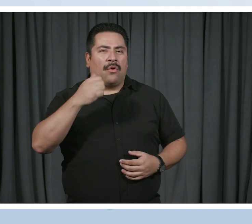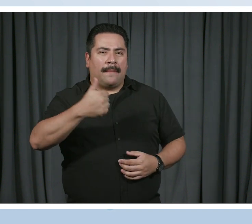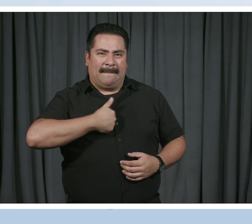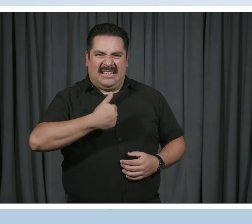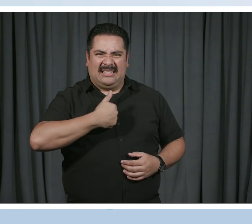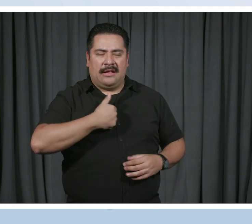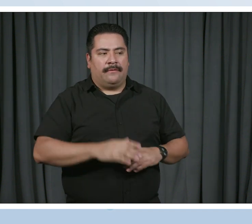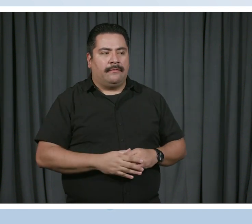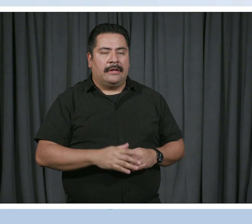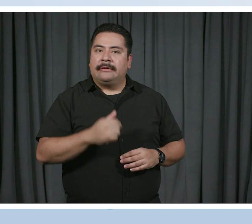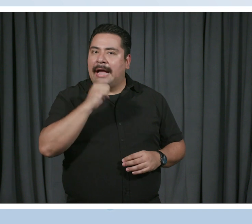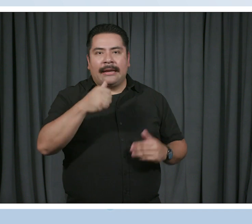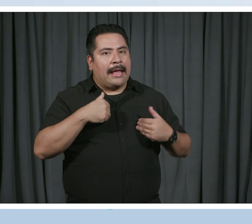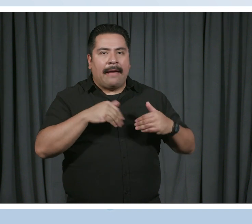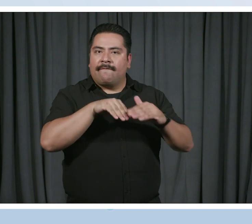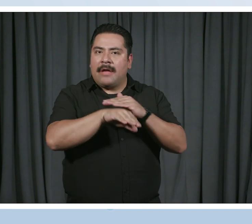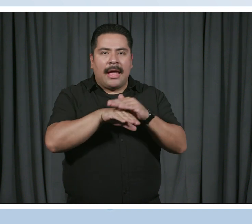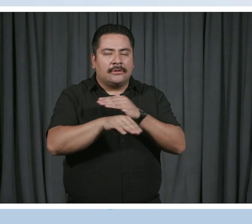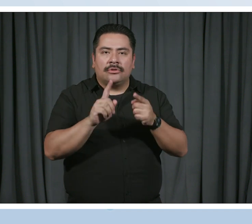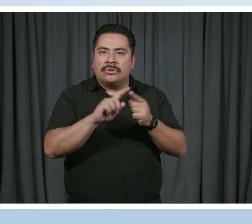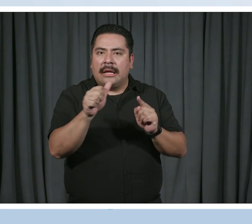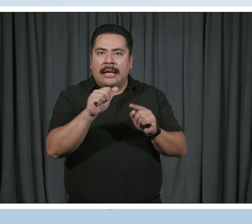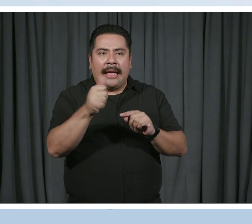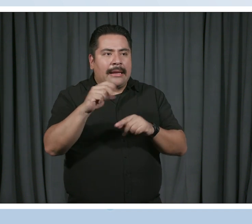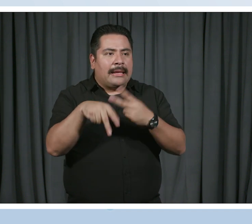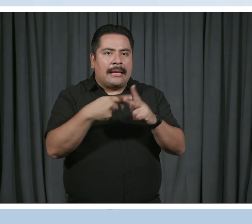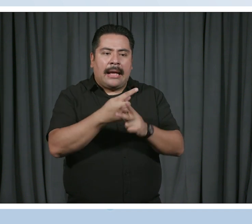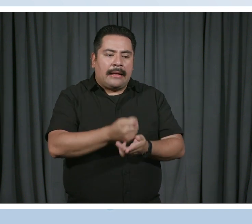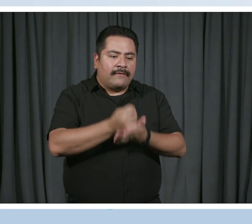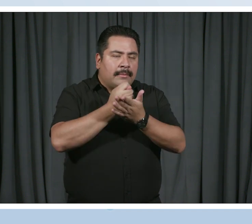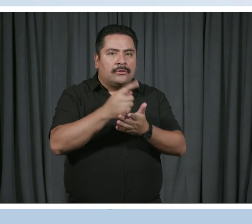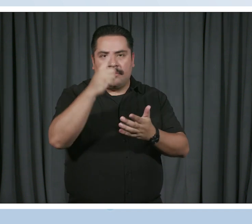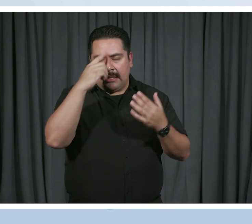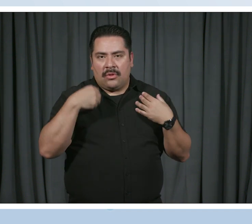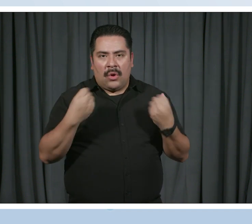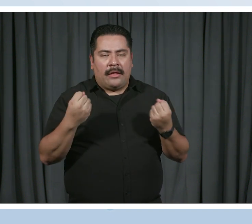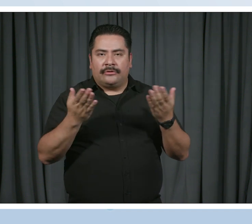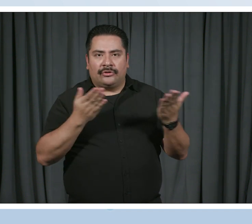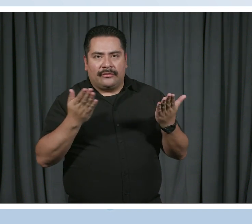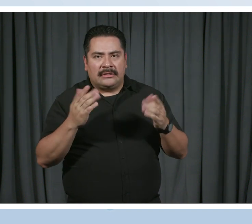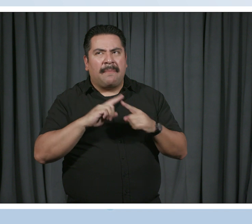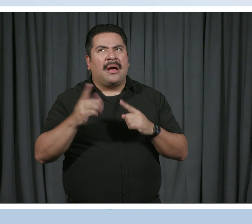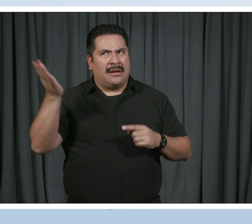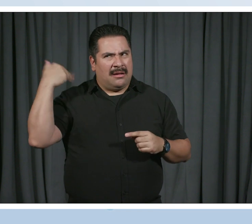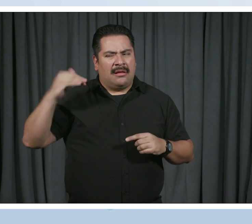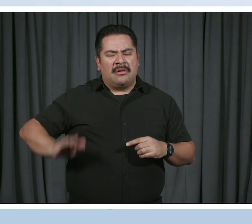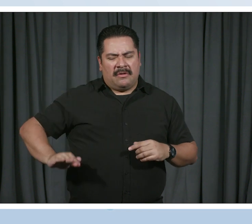for myself. I did not have access to any kind of therapy or mental health services. But even as a child, I knew I